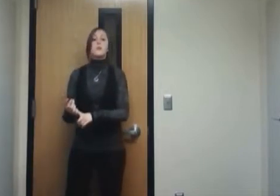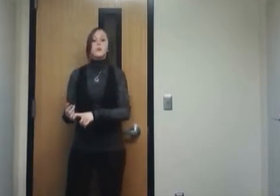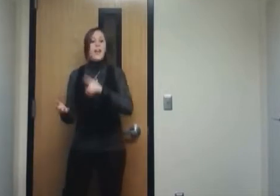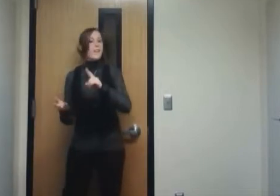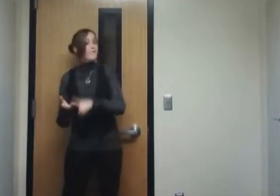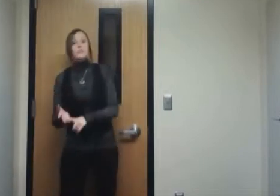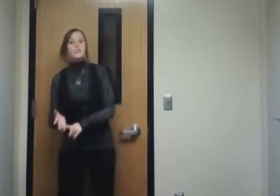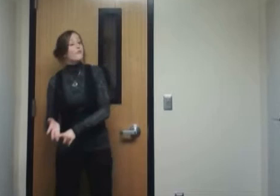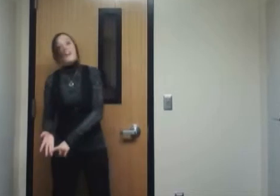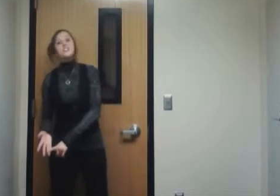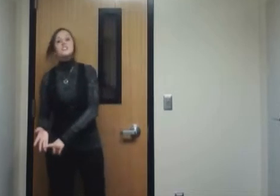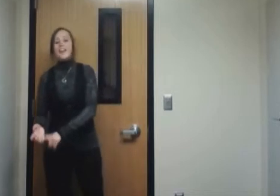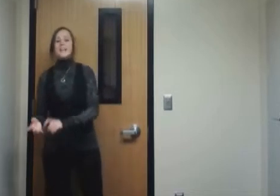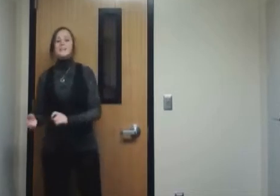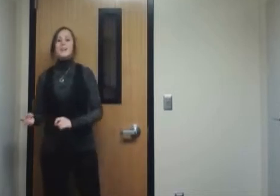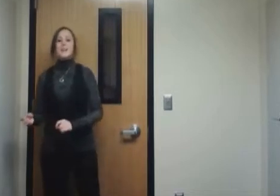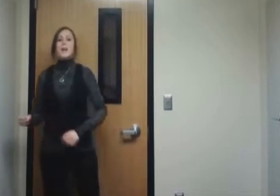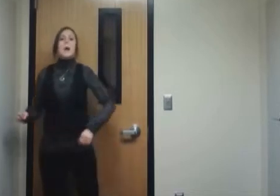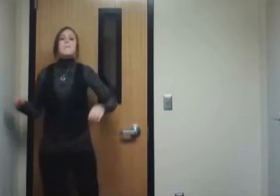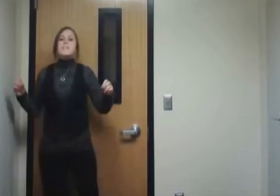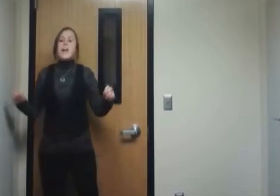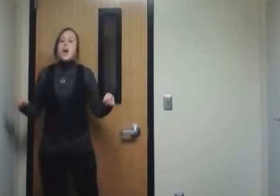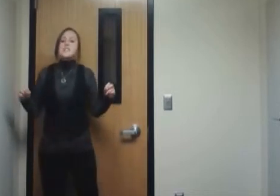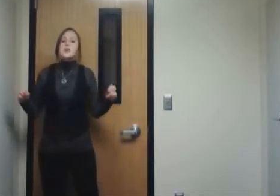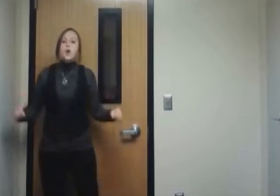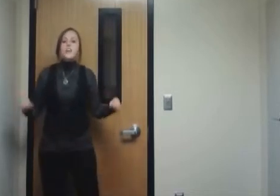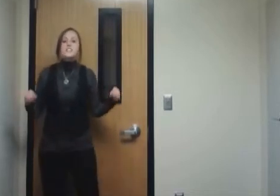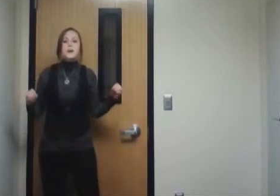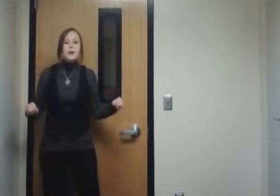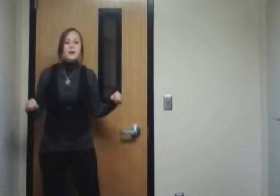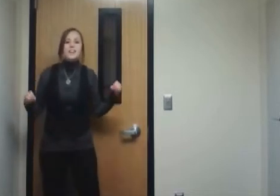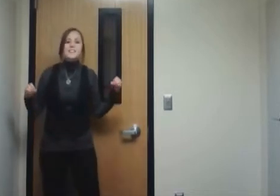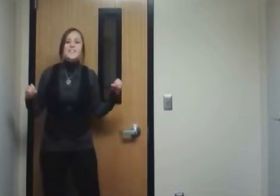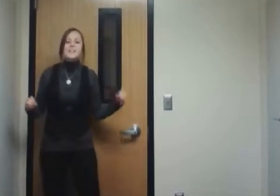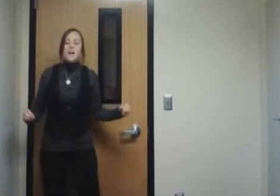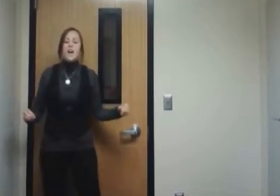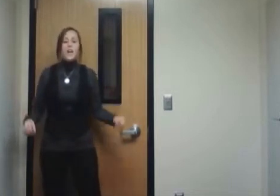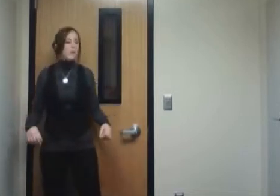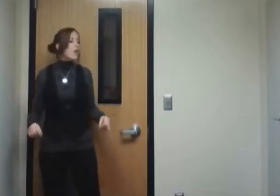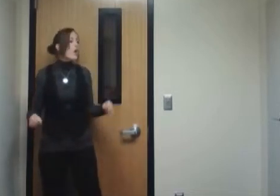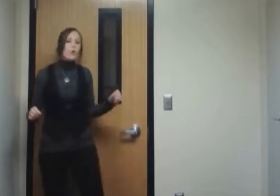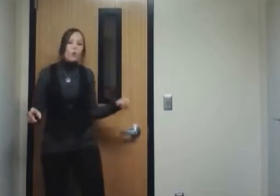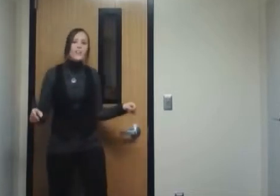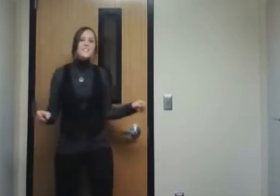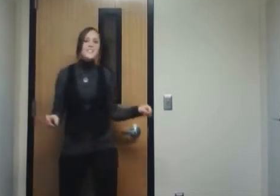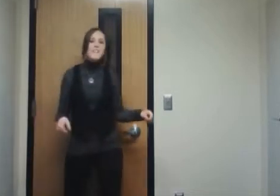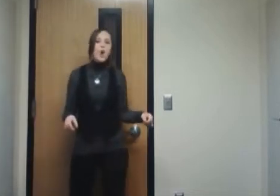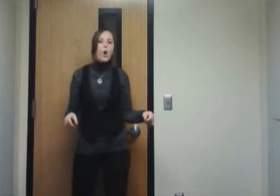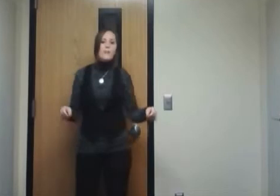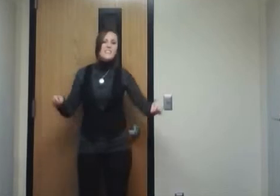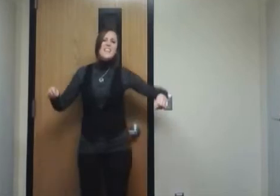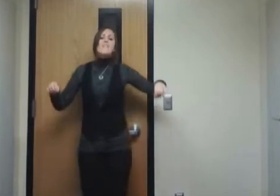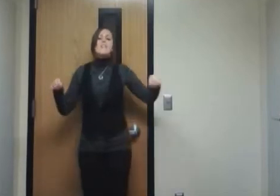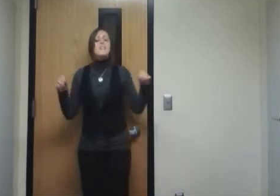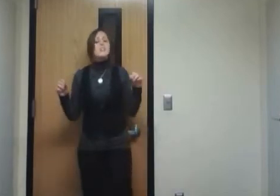their worth and fail to function as money, but they also cost Americans time. According to David Owens, the